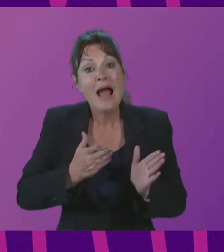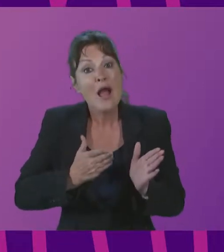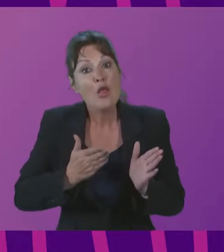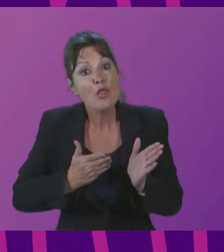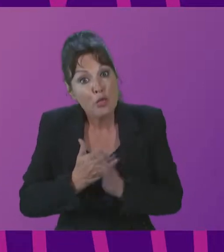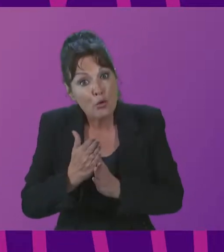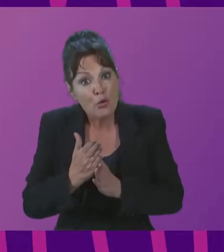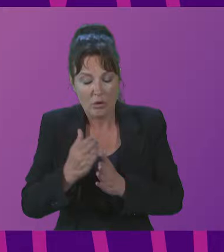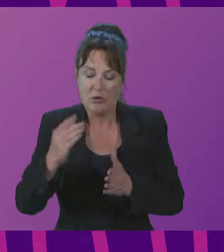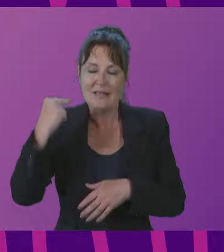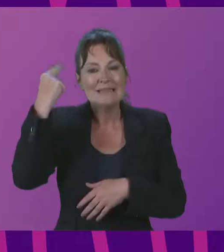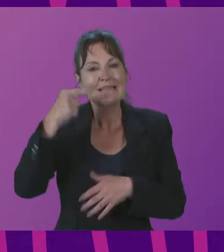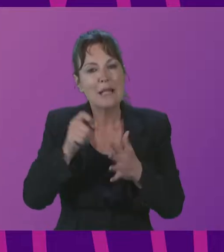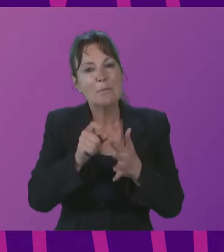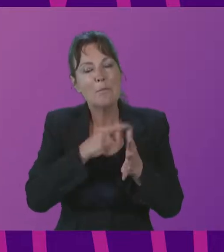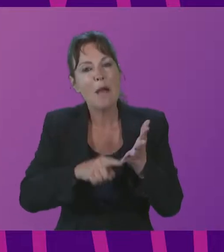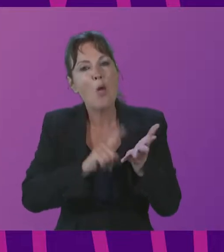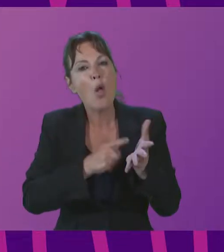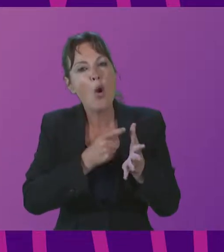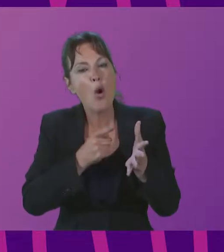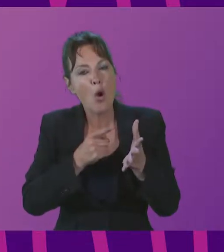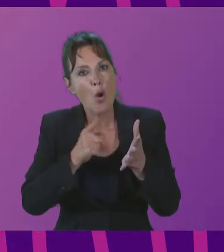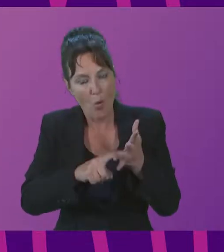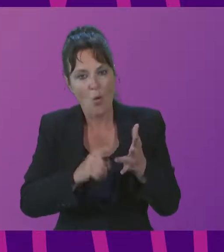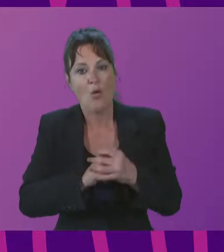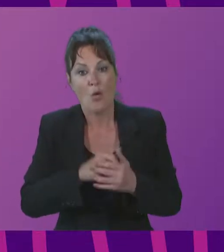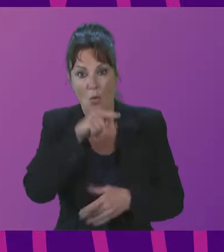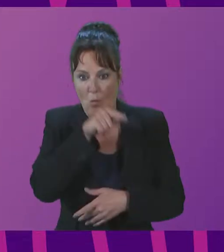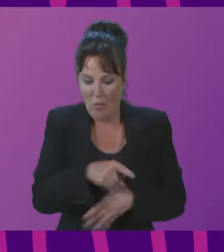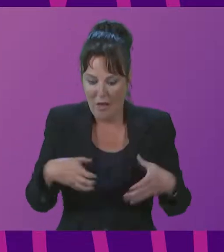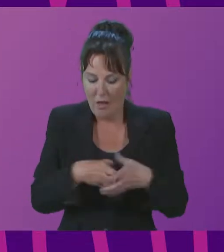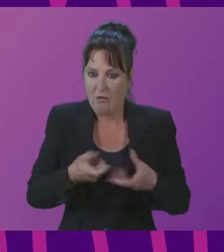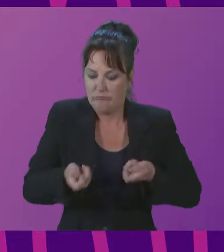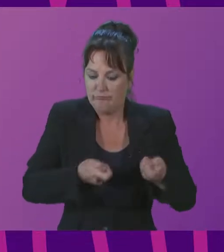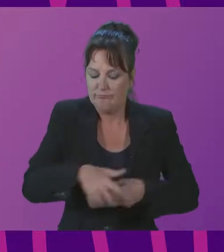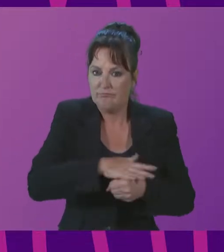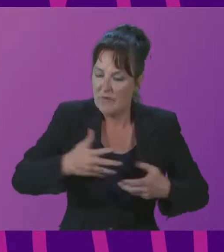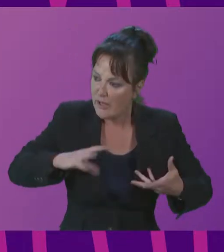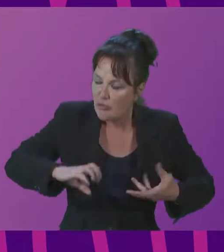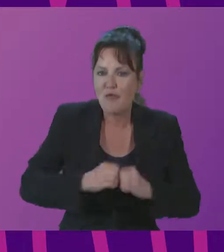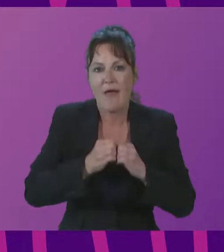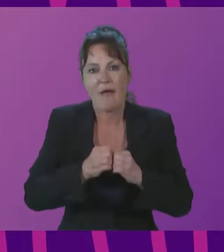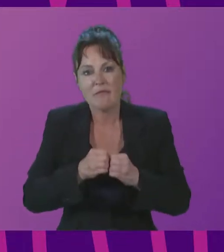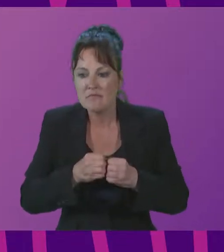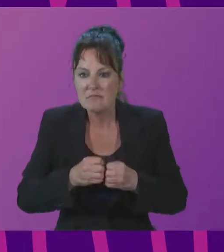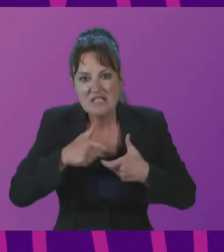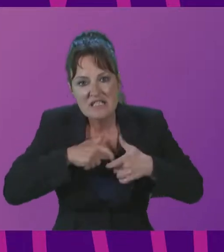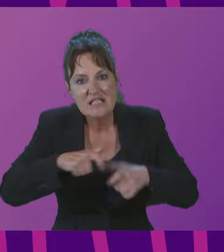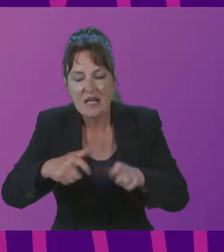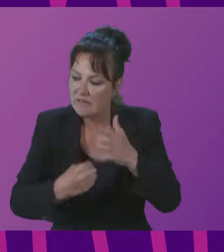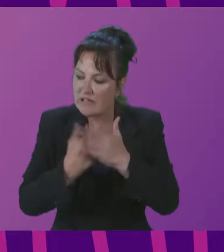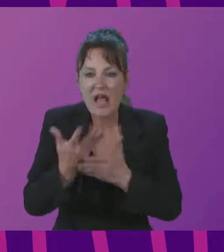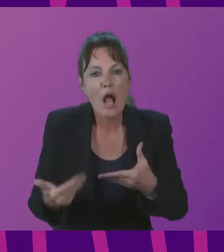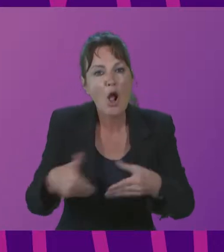Garcia, we are moving towards a clean, bright and inclusive sustainable development process, and